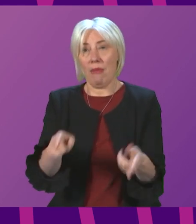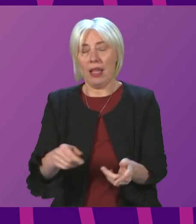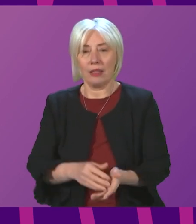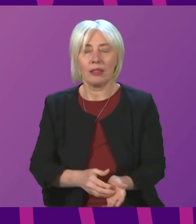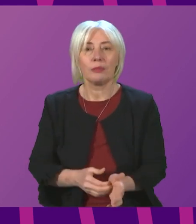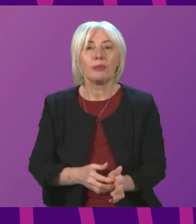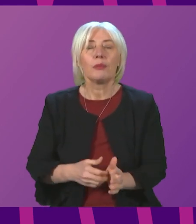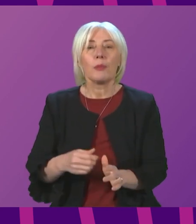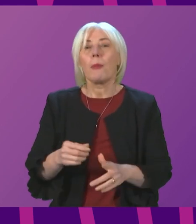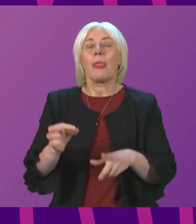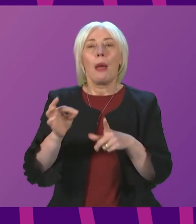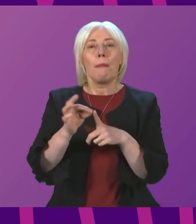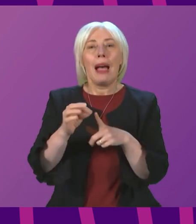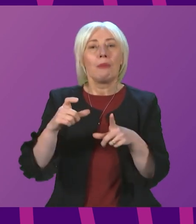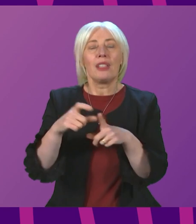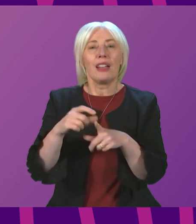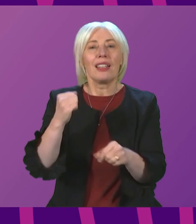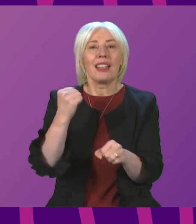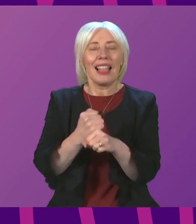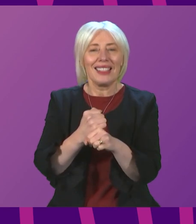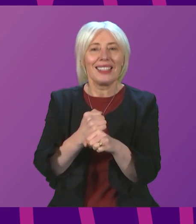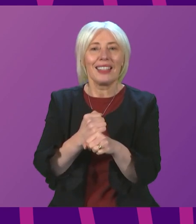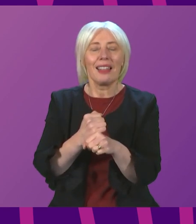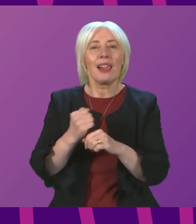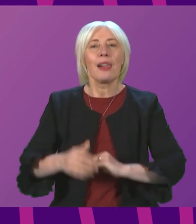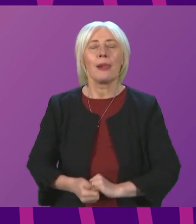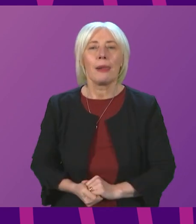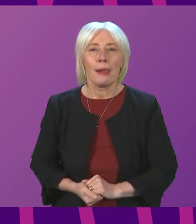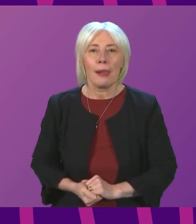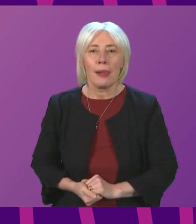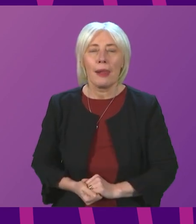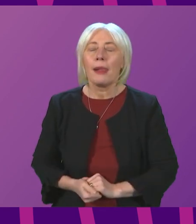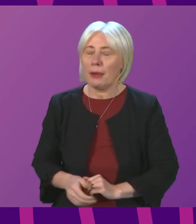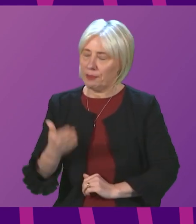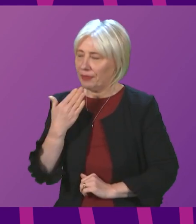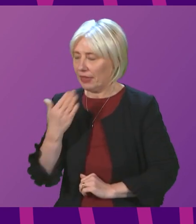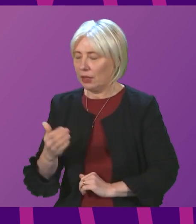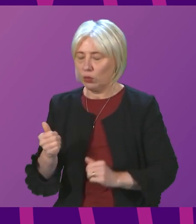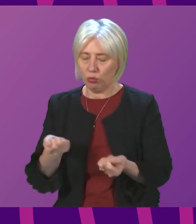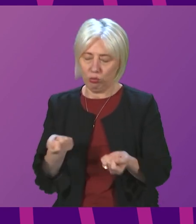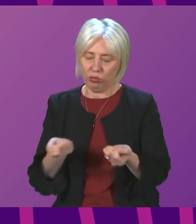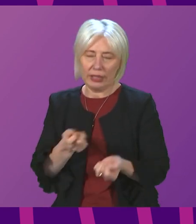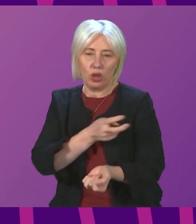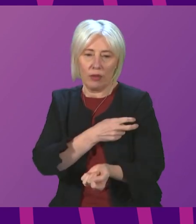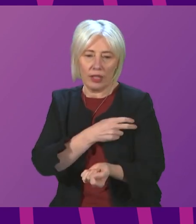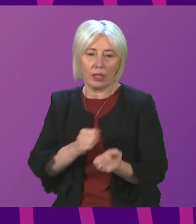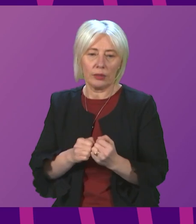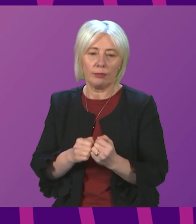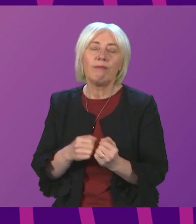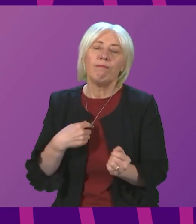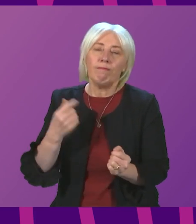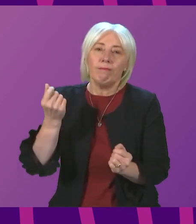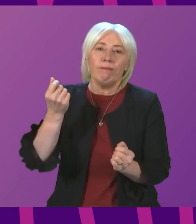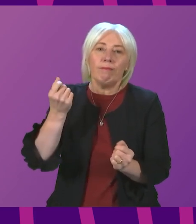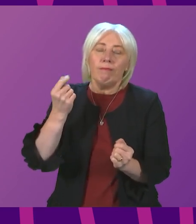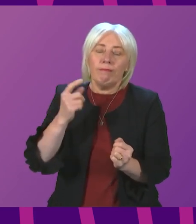Pam Duncan-Glancy to be followed by Fiona Hislop. Thank you, Presiding Officer. I understand the need to